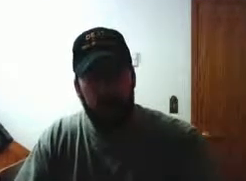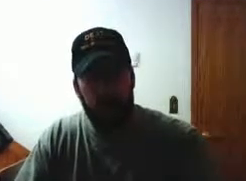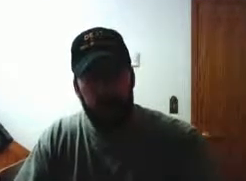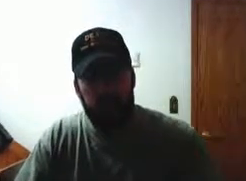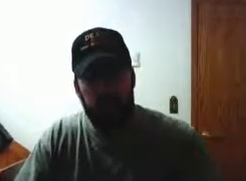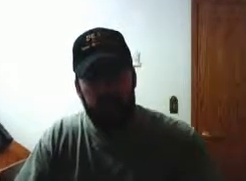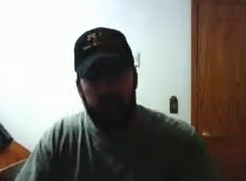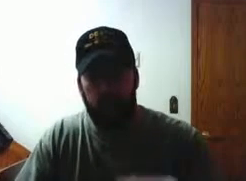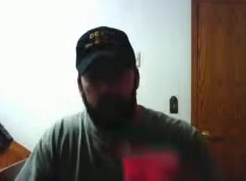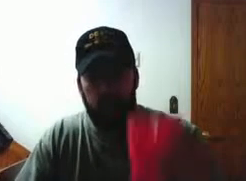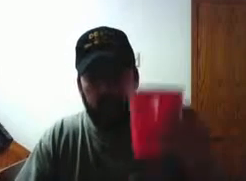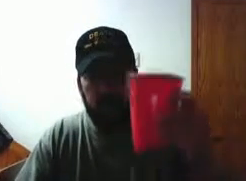don't want the horse to get dry